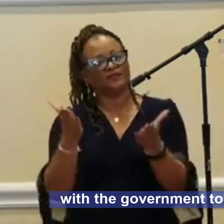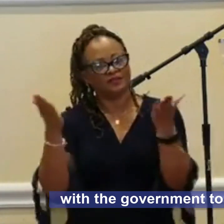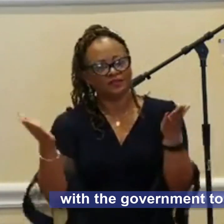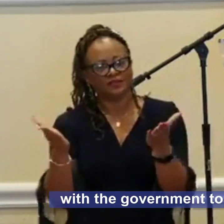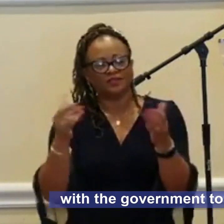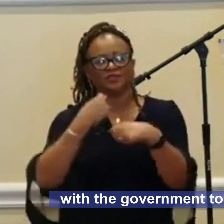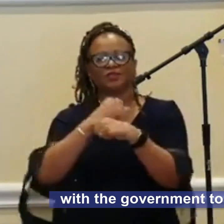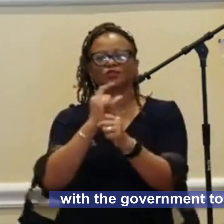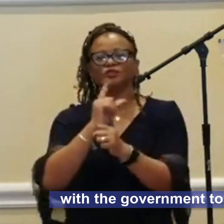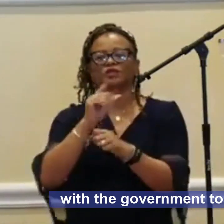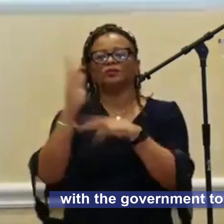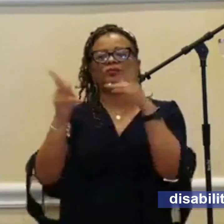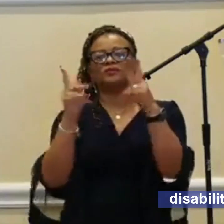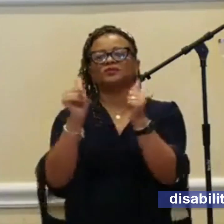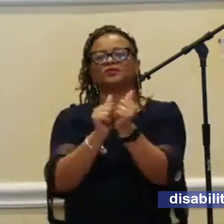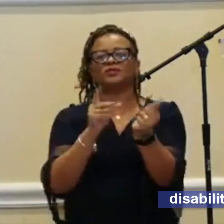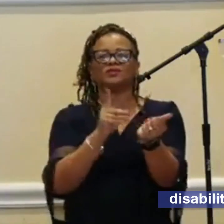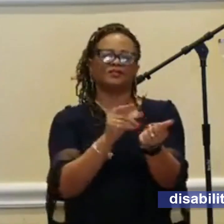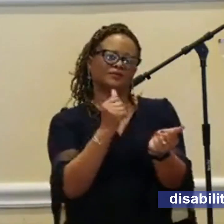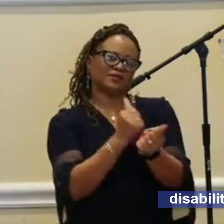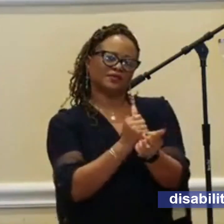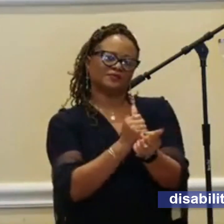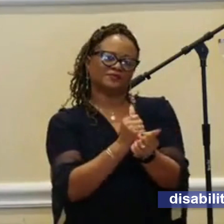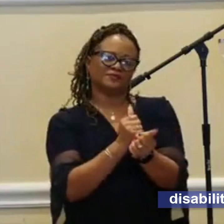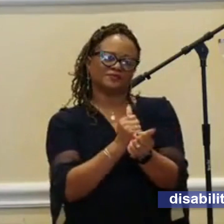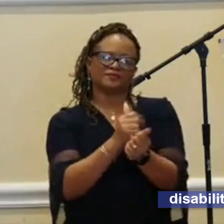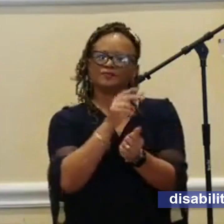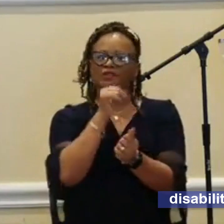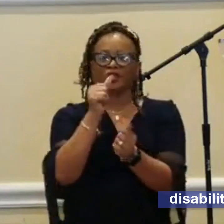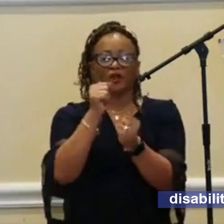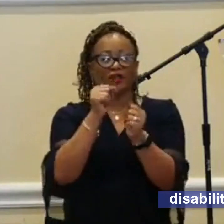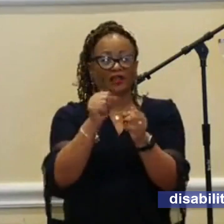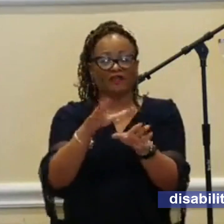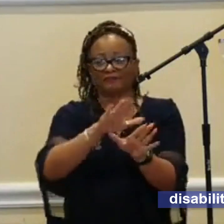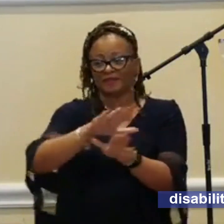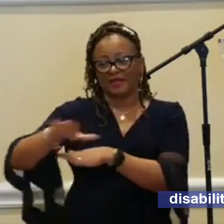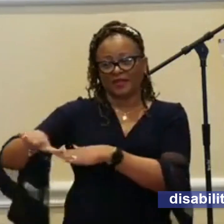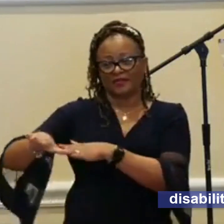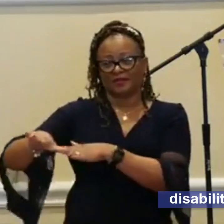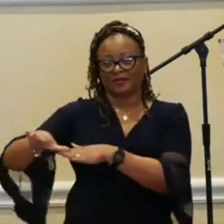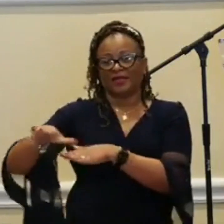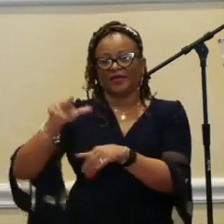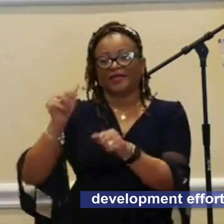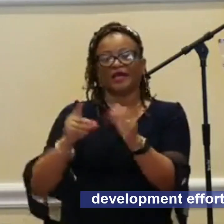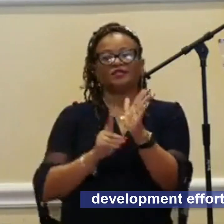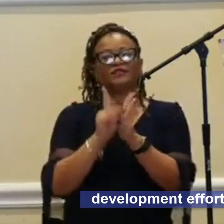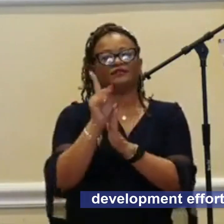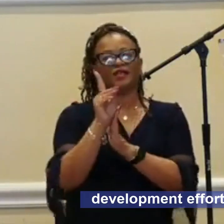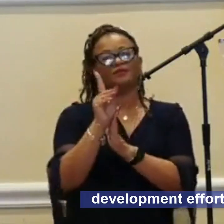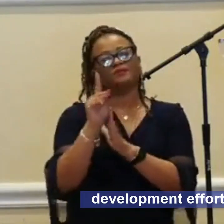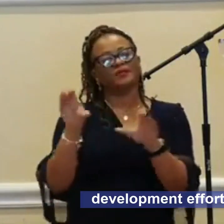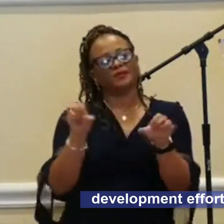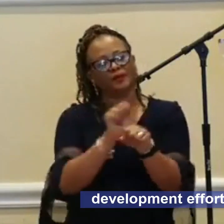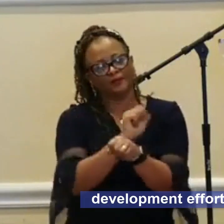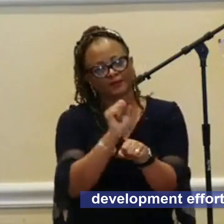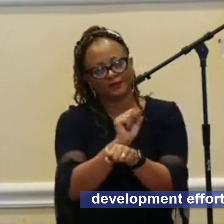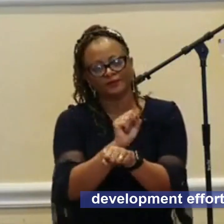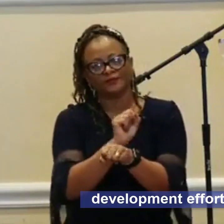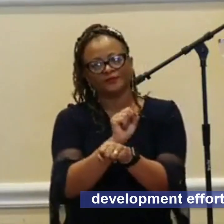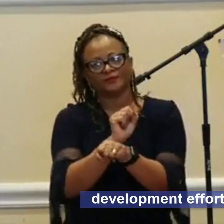to ensure persons with disabilities are not left behind in our development efforts.